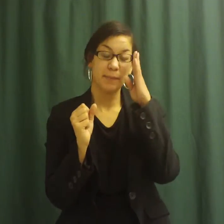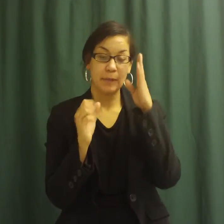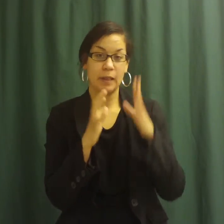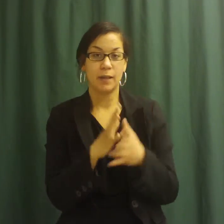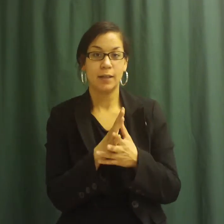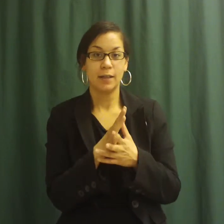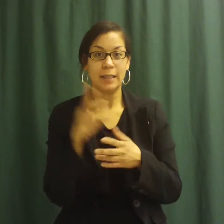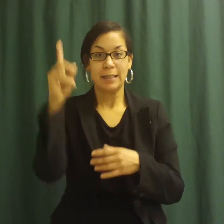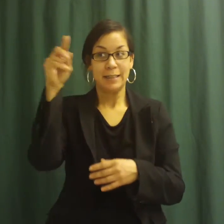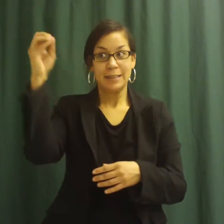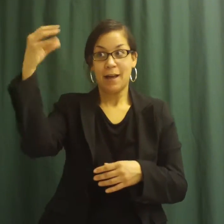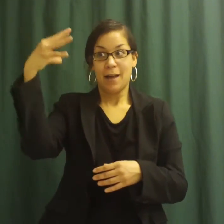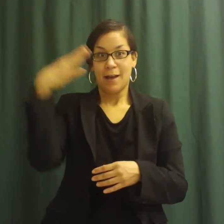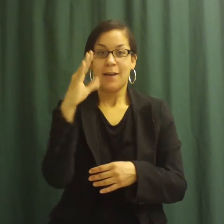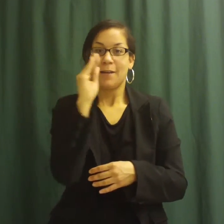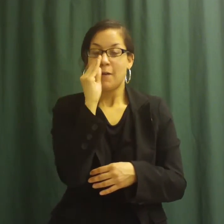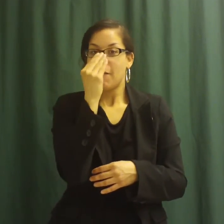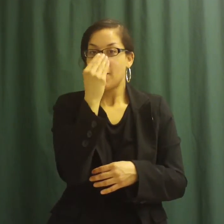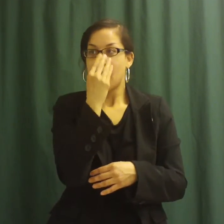Sunflowers can grow in many places.